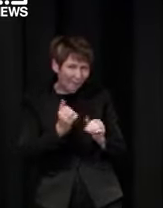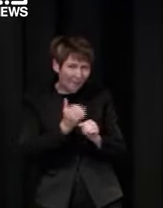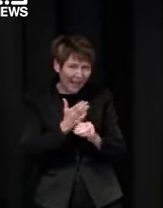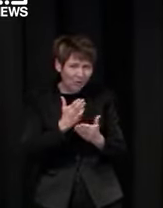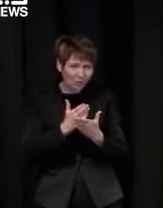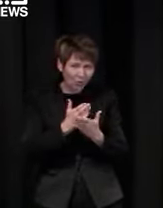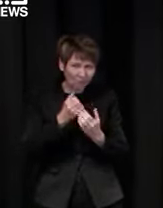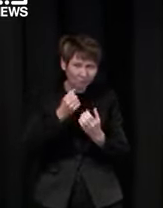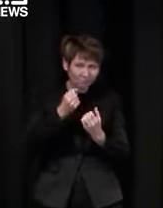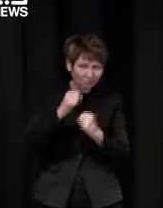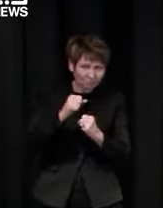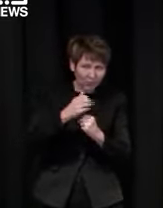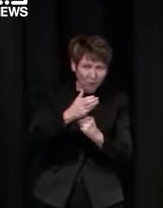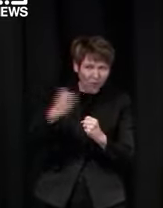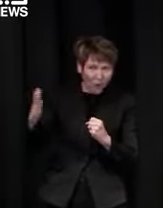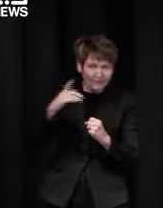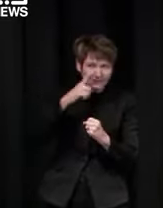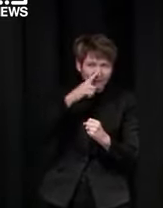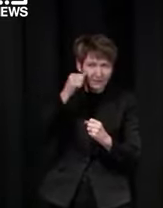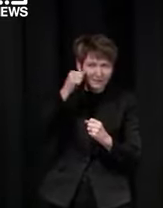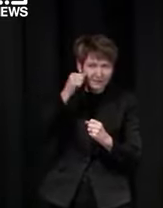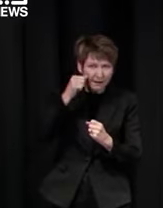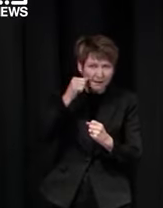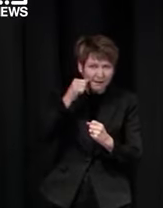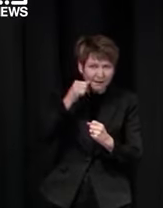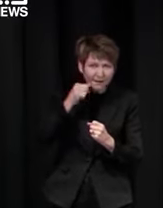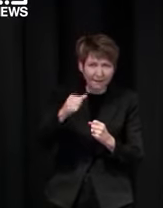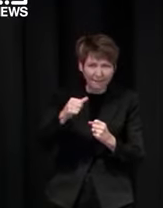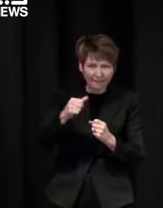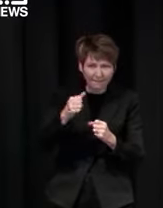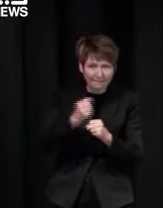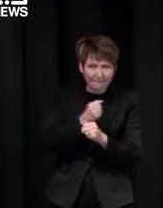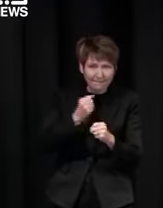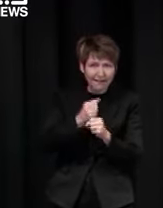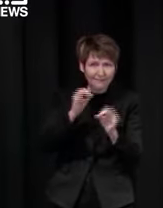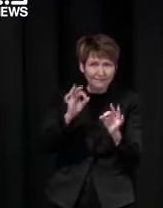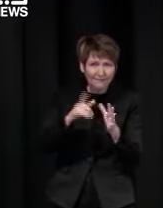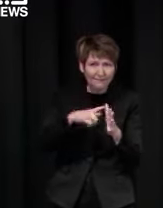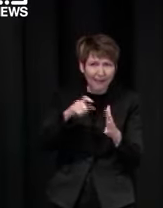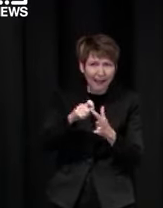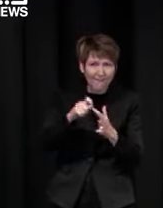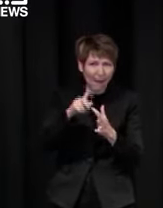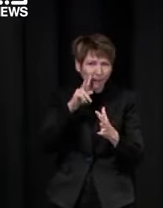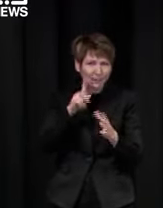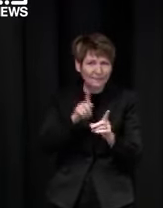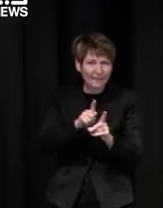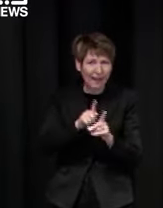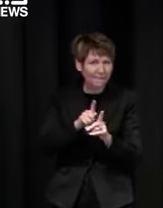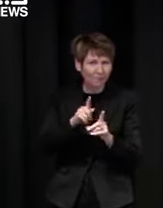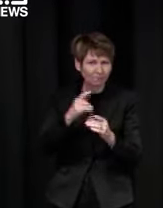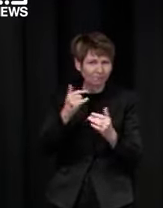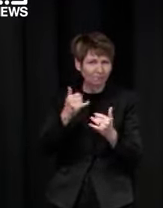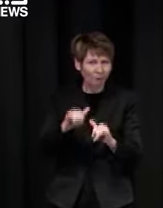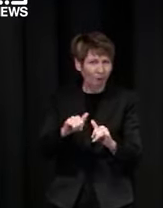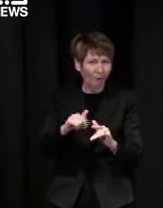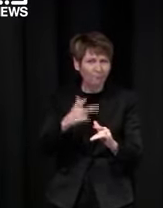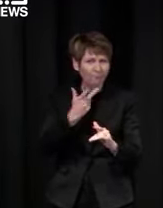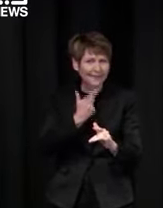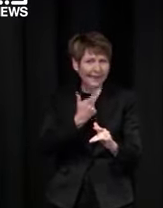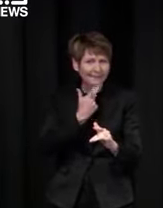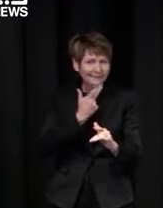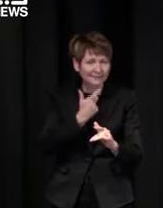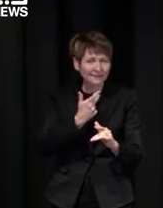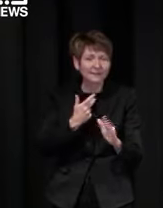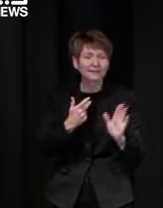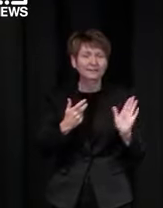medicare system i understand that the commonwealth is working um very quickly to try and protect that